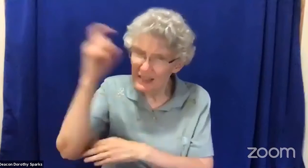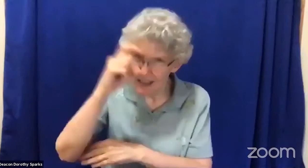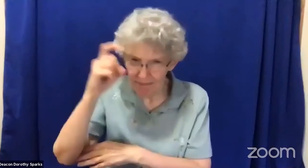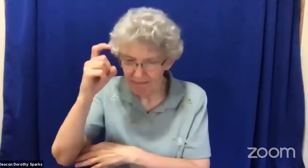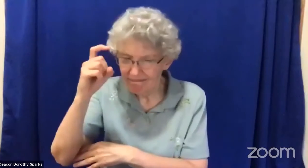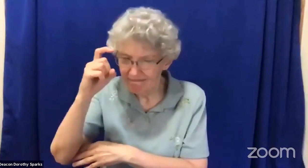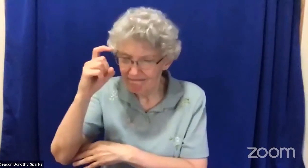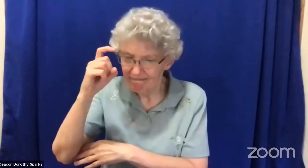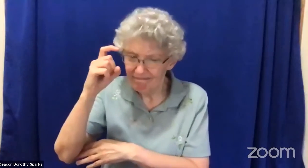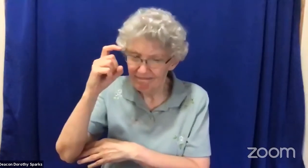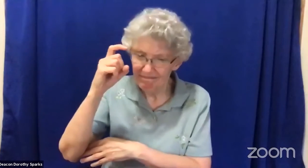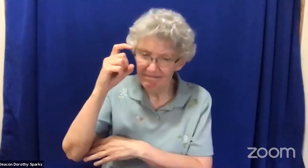guidance and wisdom